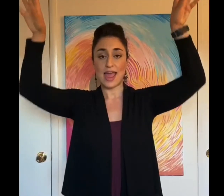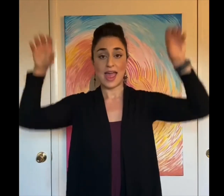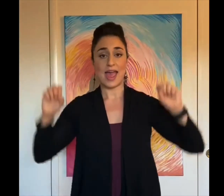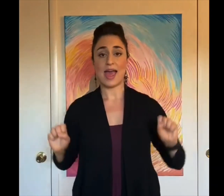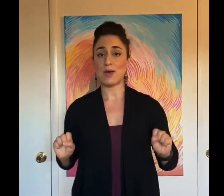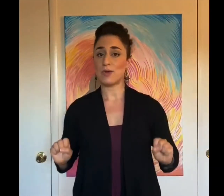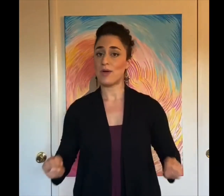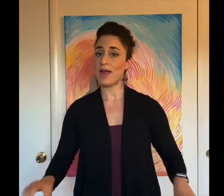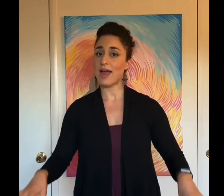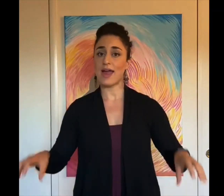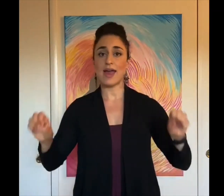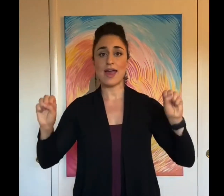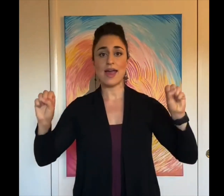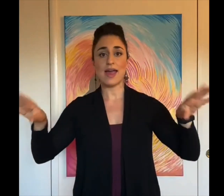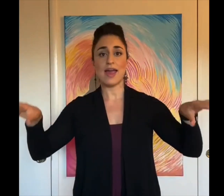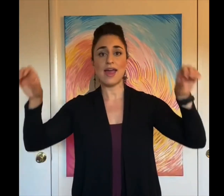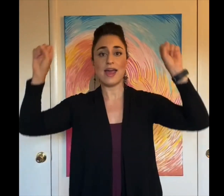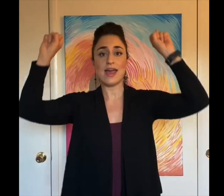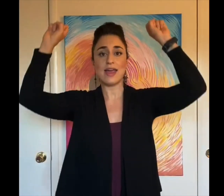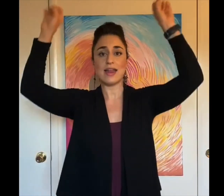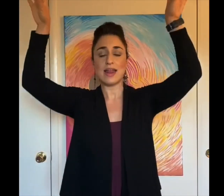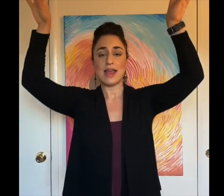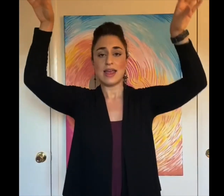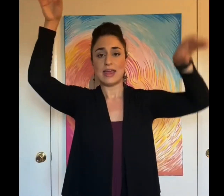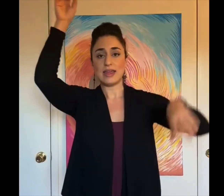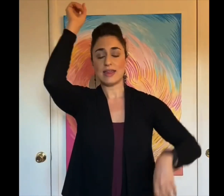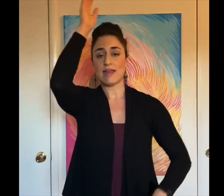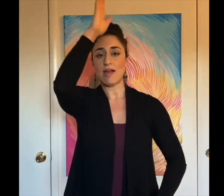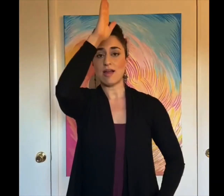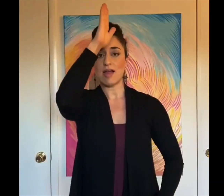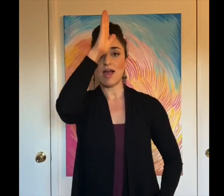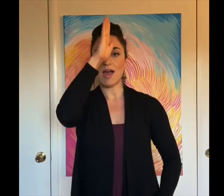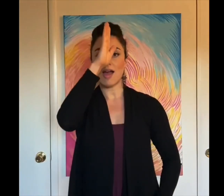how great is our God.